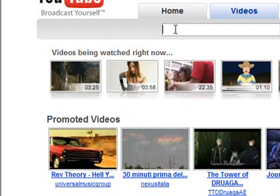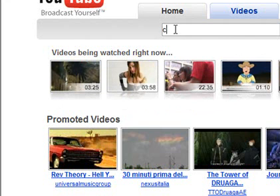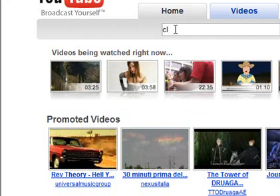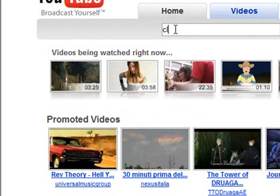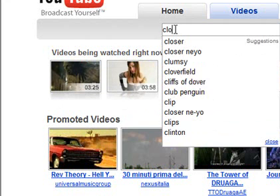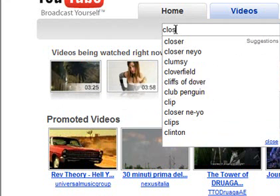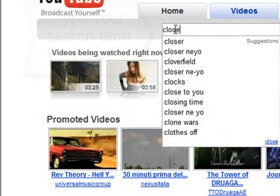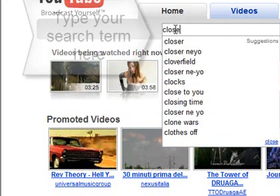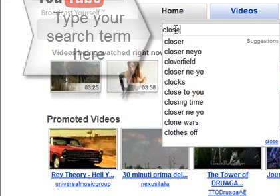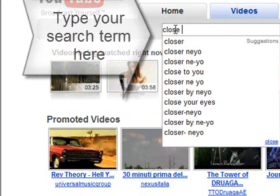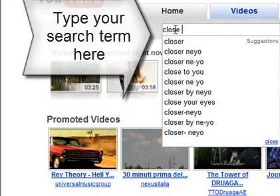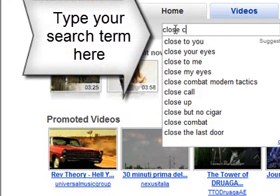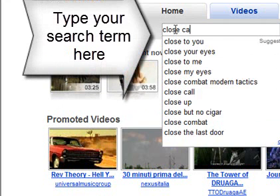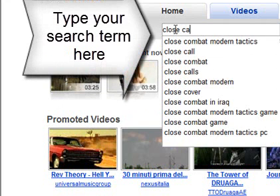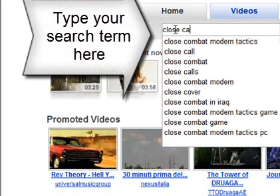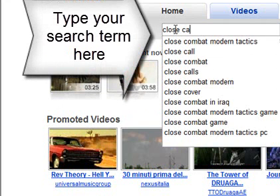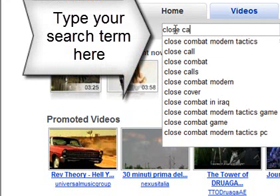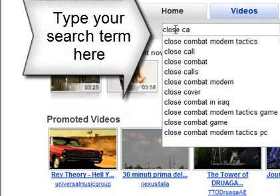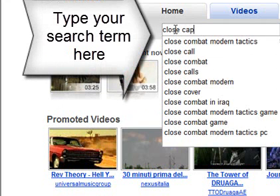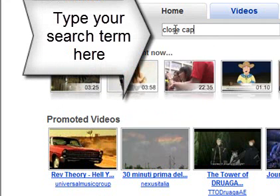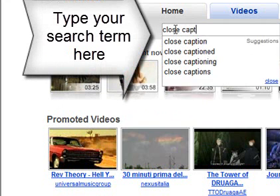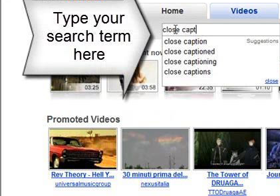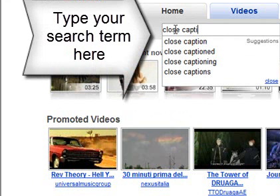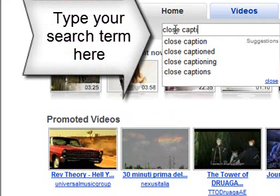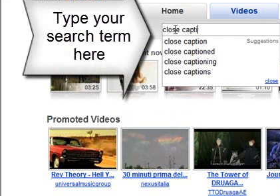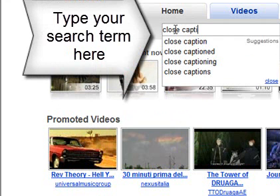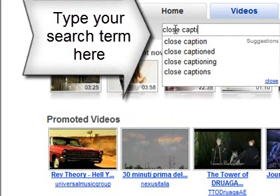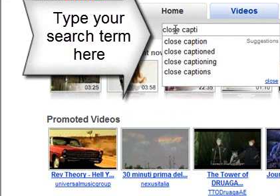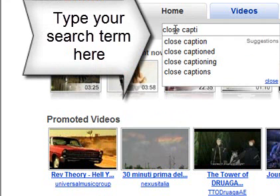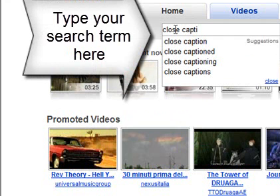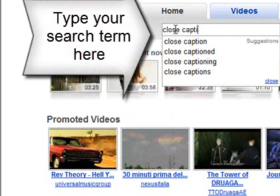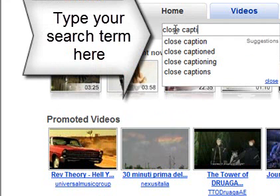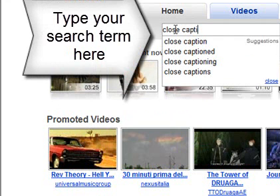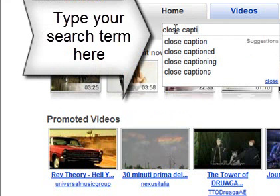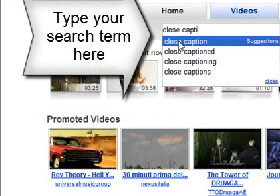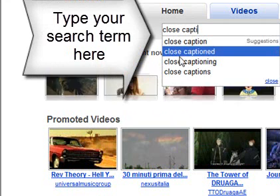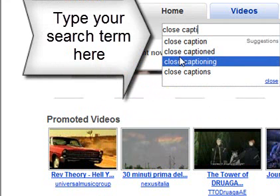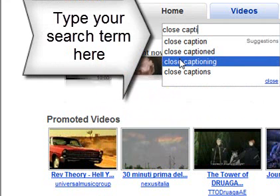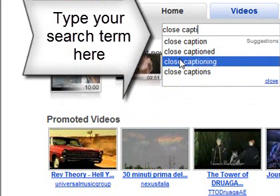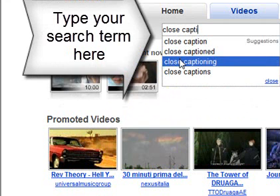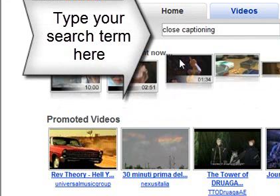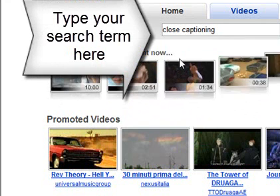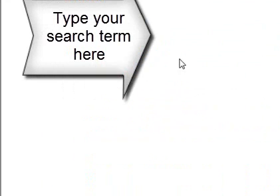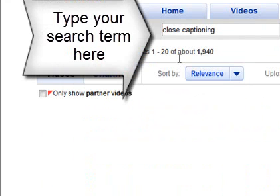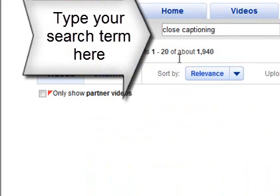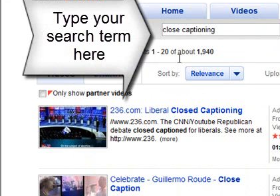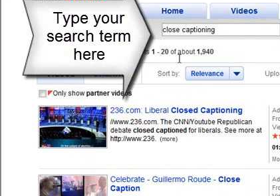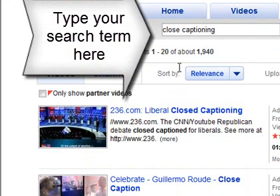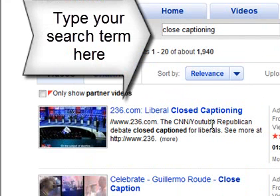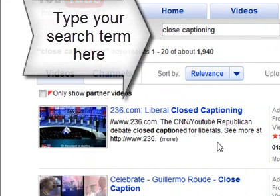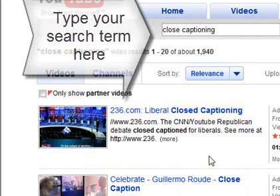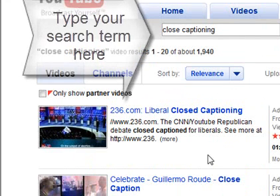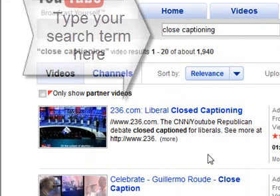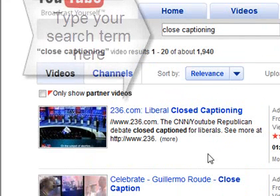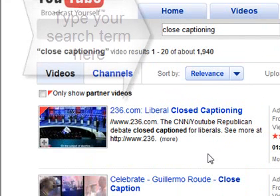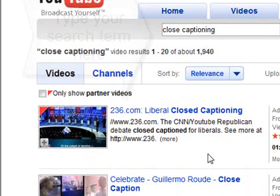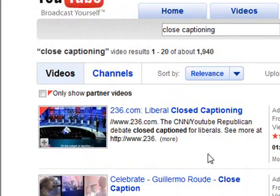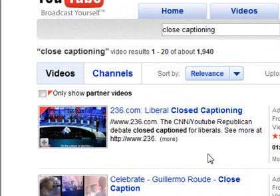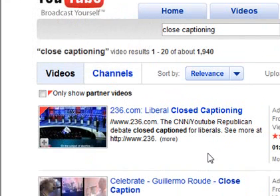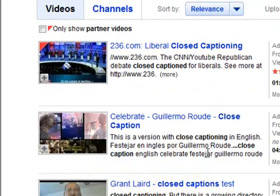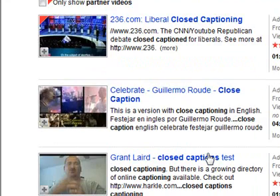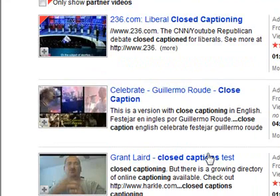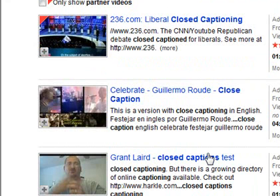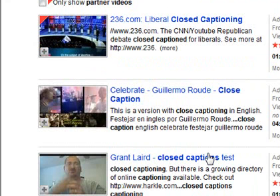here closed captioning and I just want to show you that